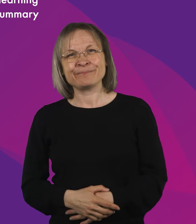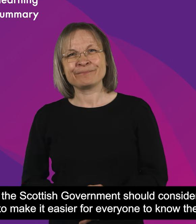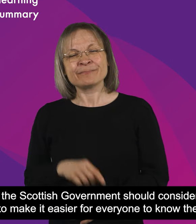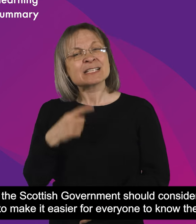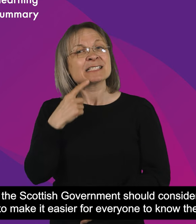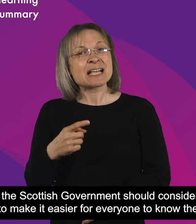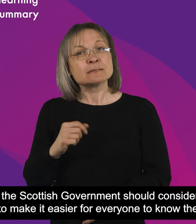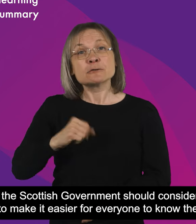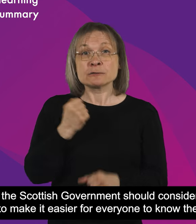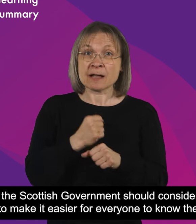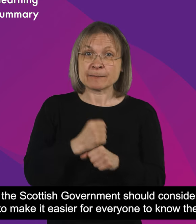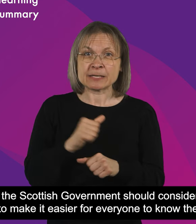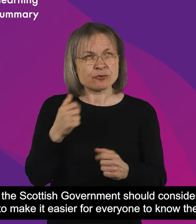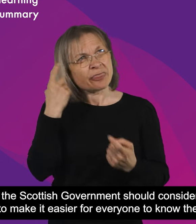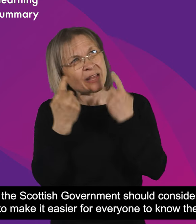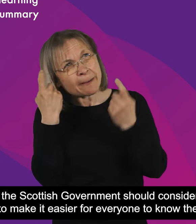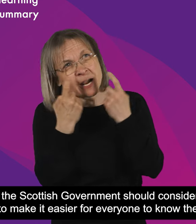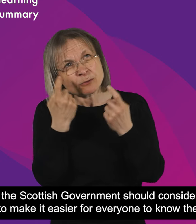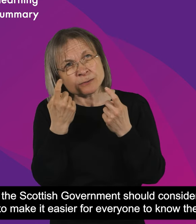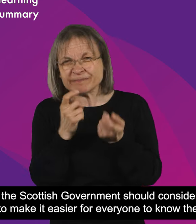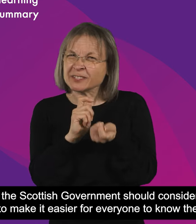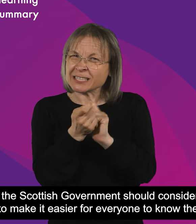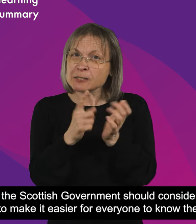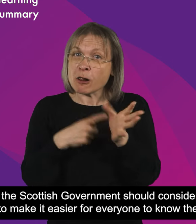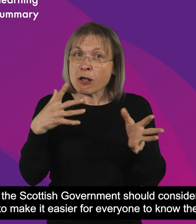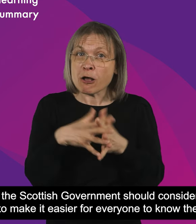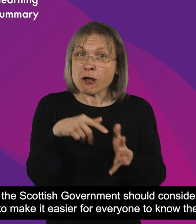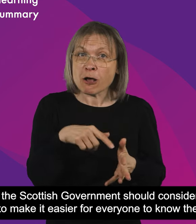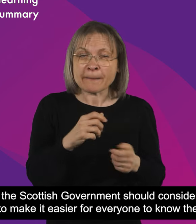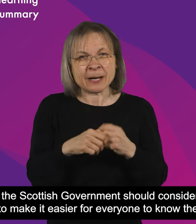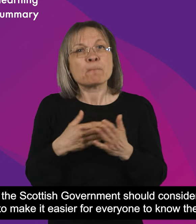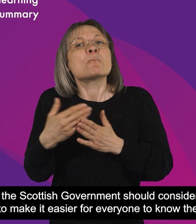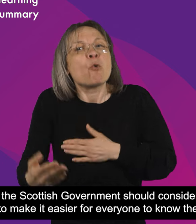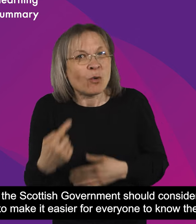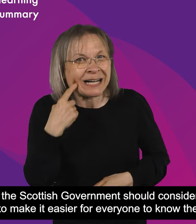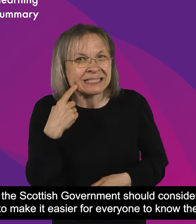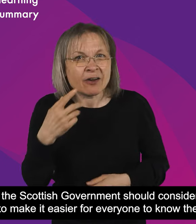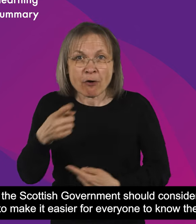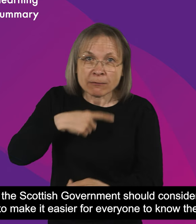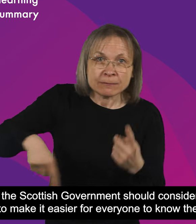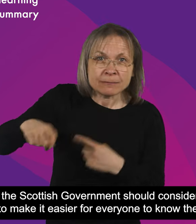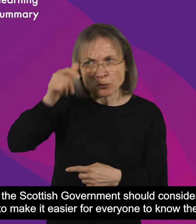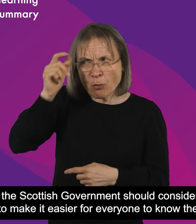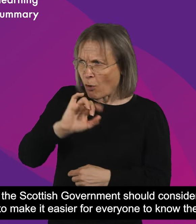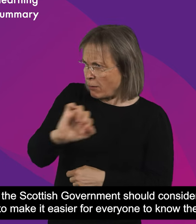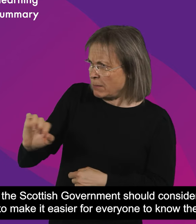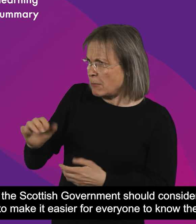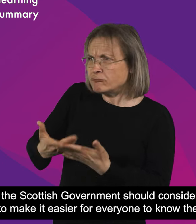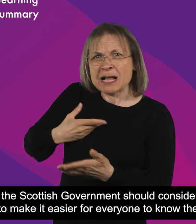It said that the Scottish Government should consider changing the law to make it easier for everyone to know their rights and how to challenge decisions